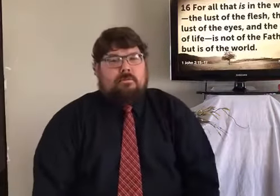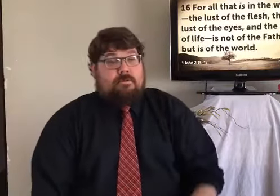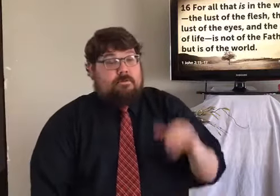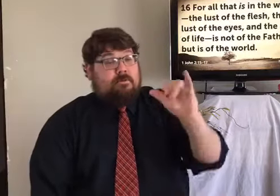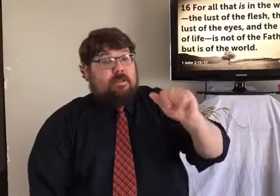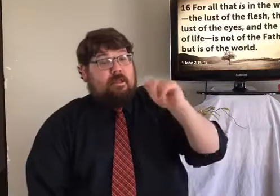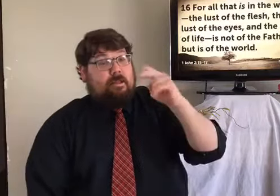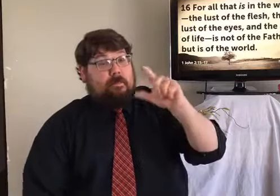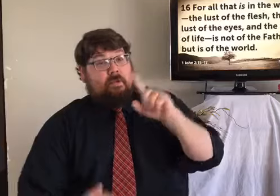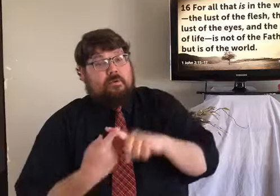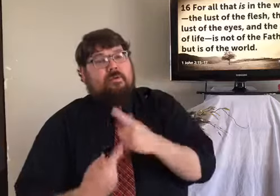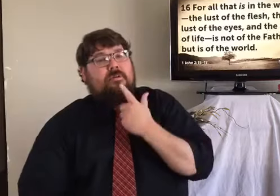me. I'll give it to you.